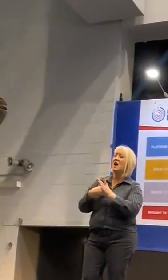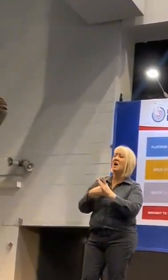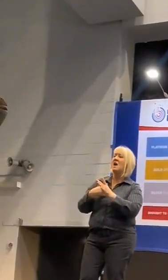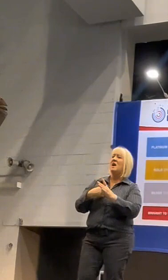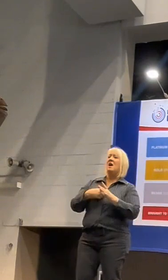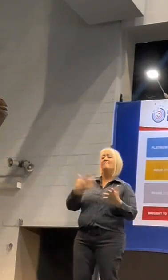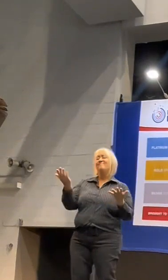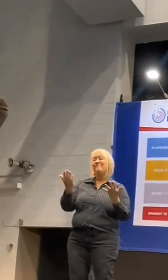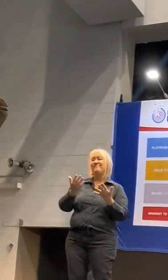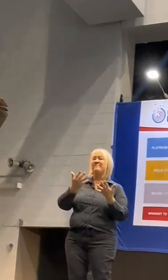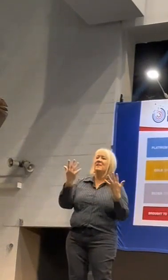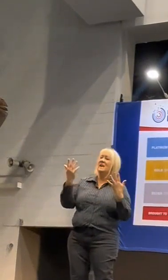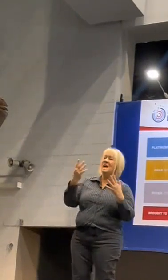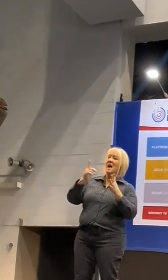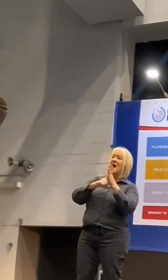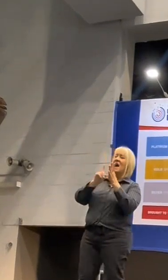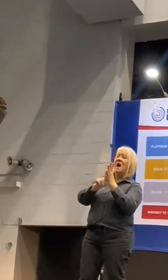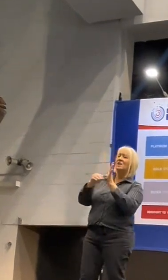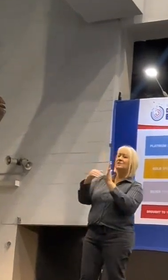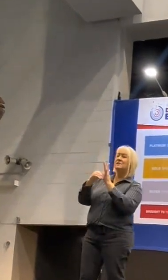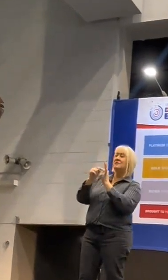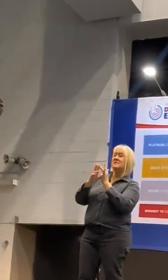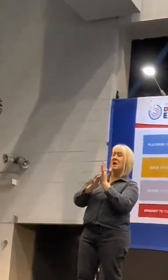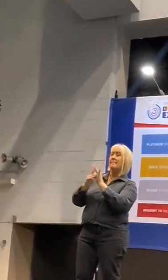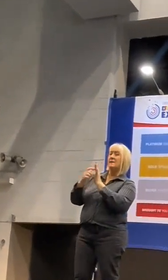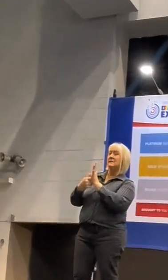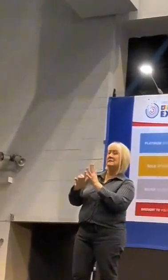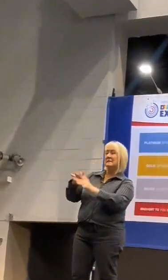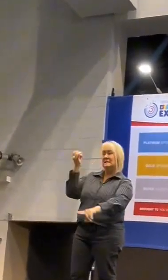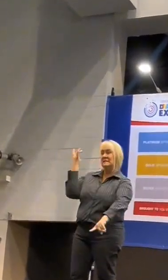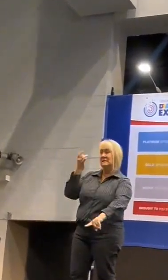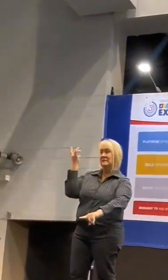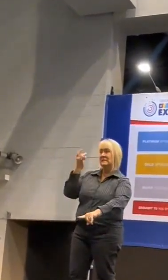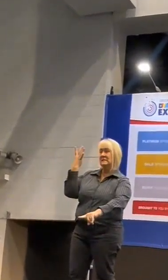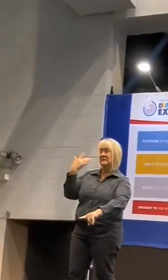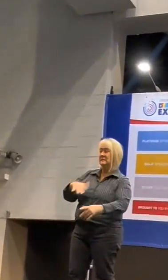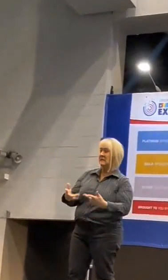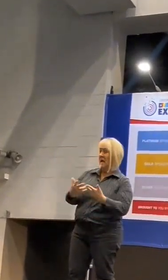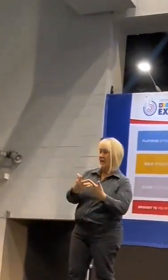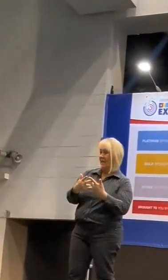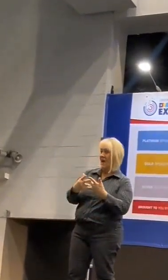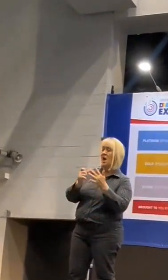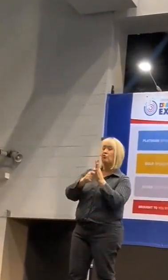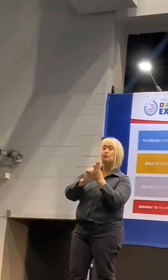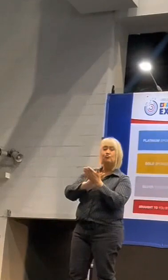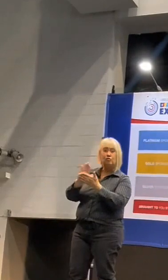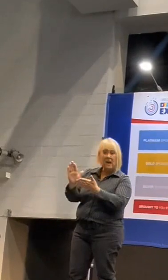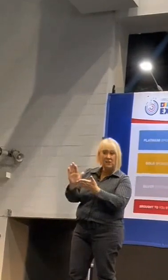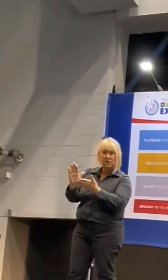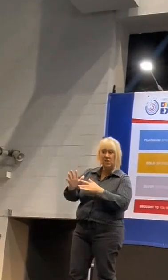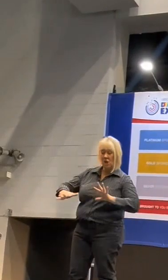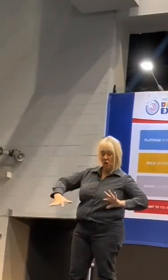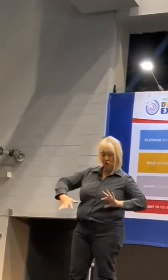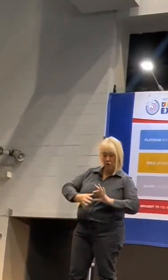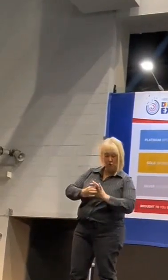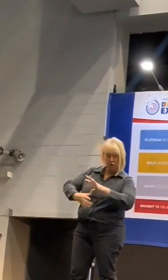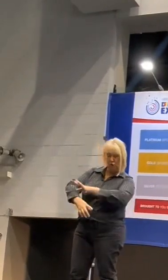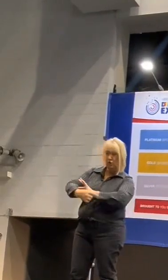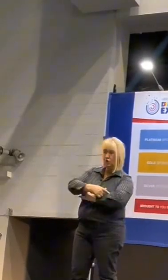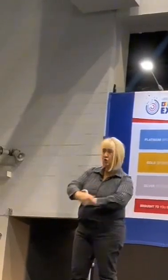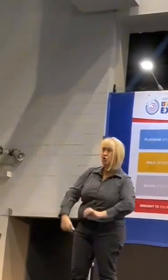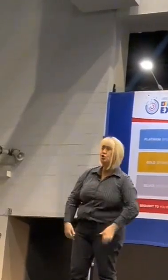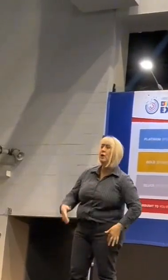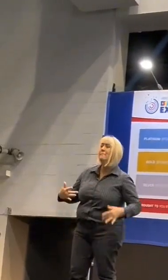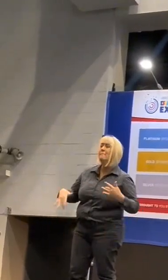Bals-Porsi, and the list goes on. Acute symptoms include rashes, joint pain, and headaches. While